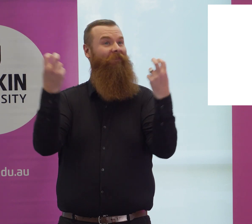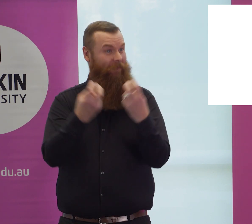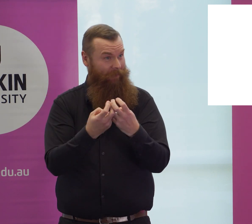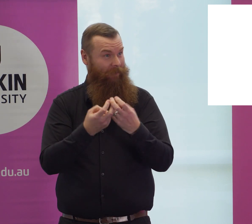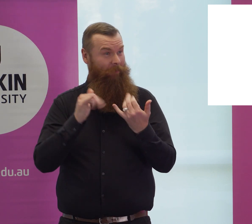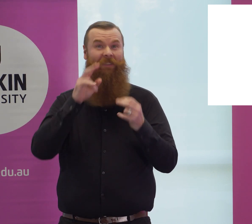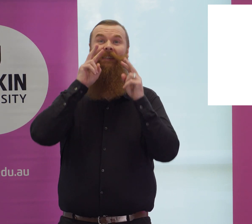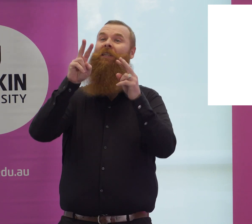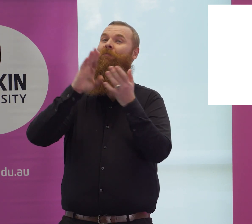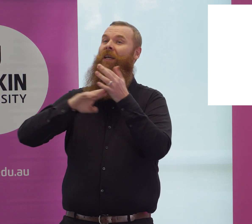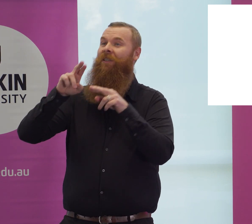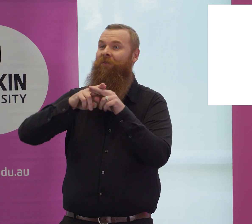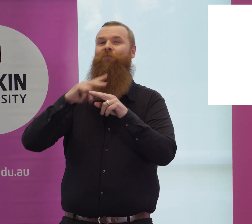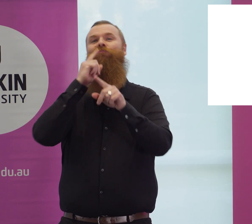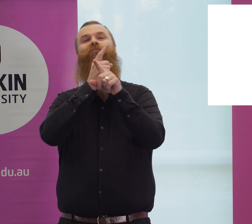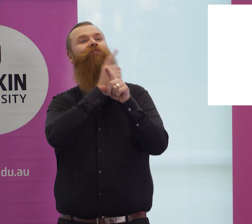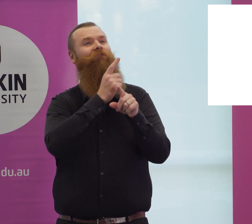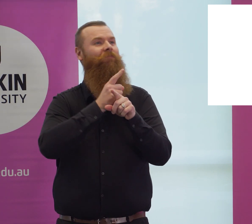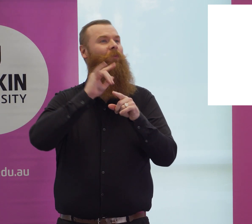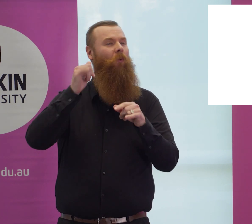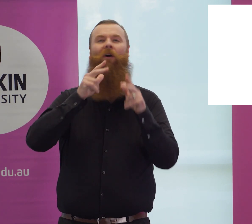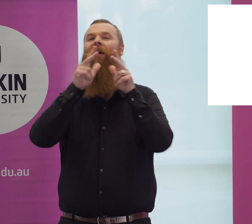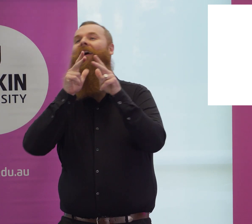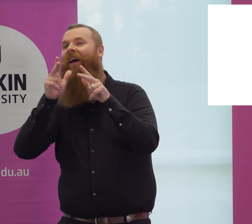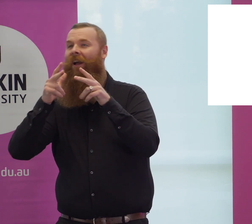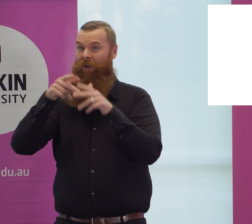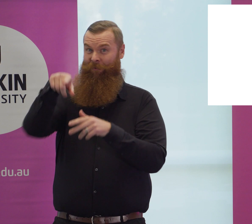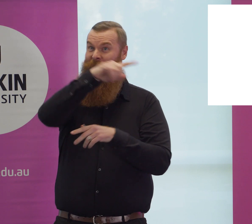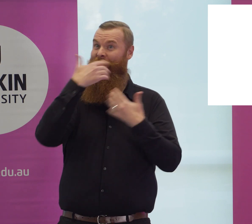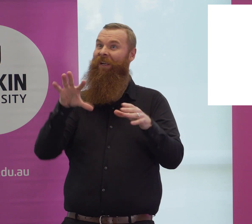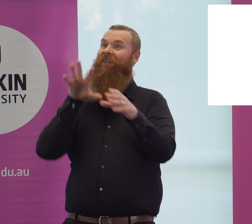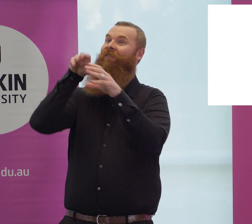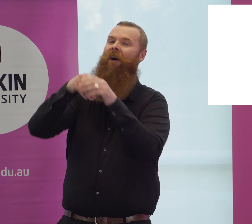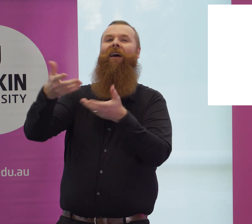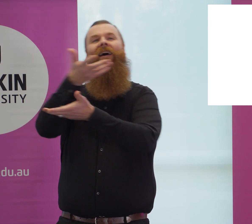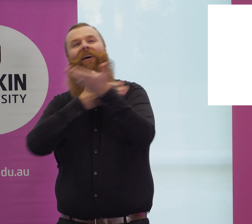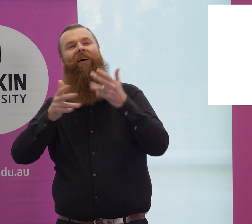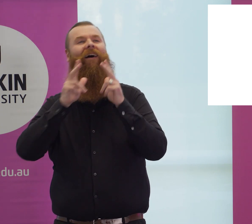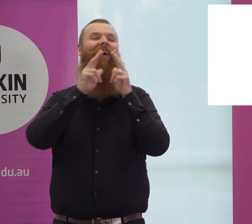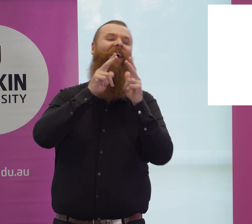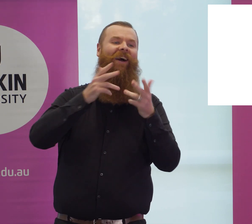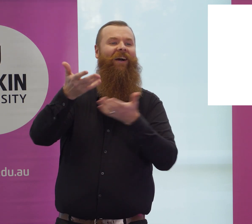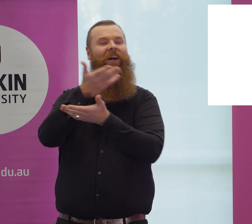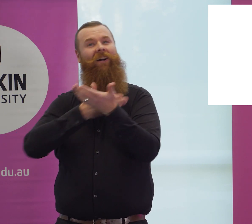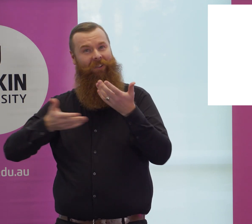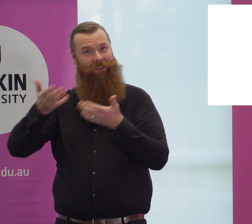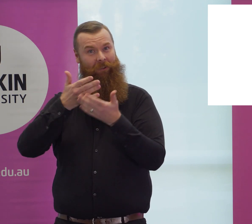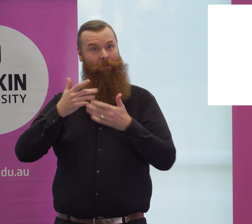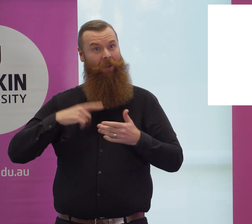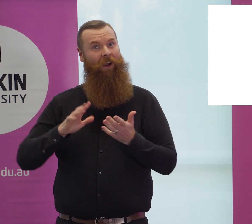a shared meal. Watching your parents chatting and laughing and joining in. You took it all